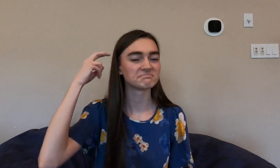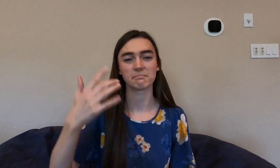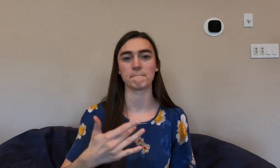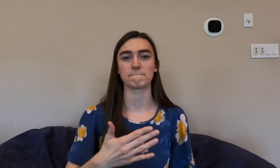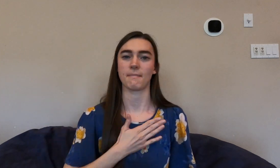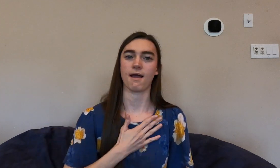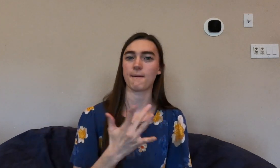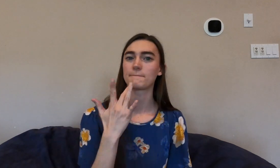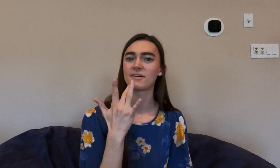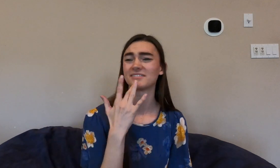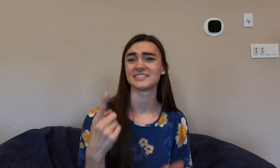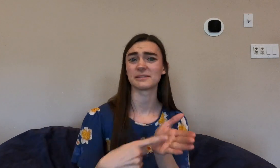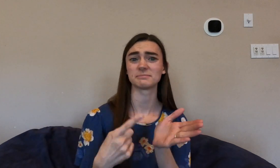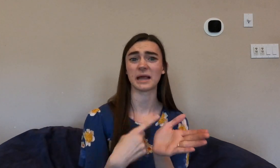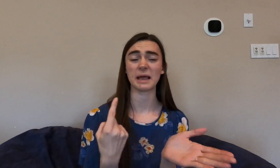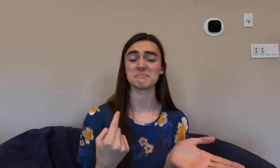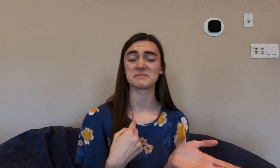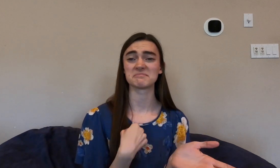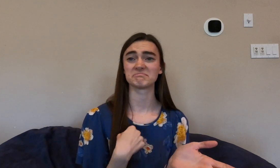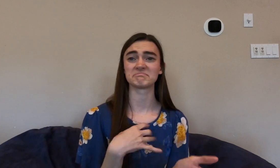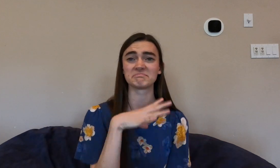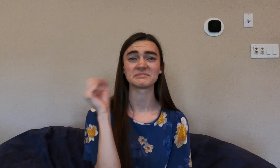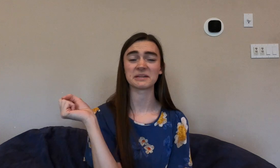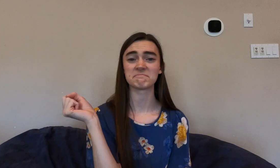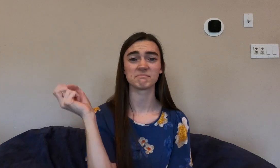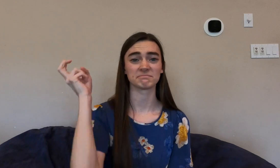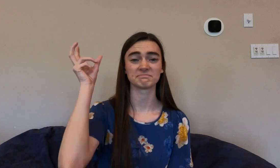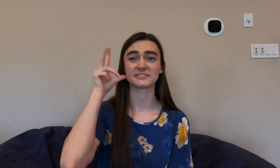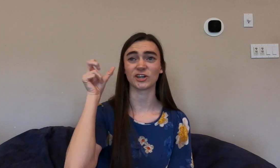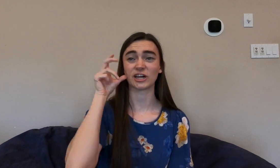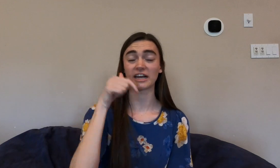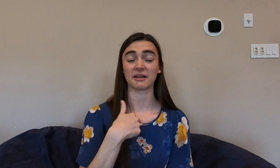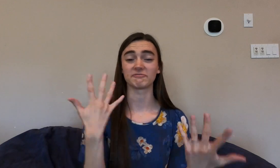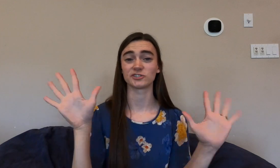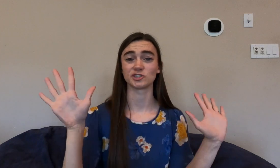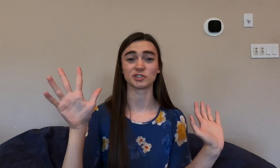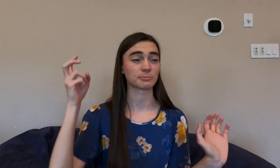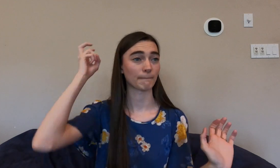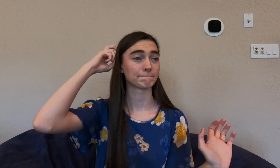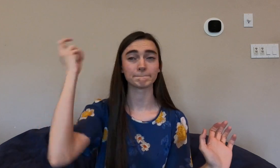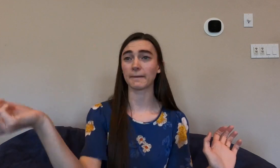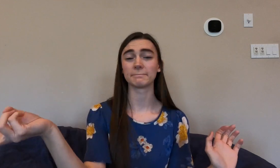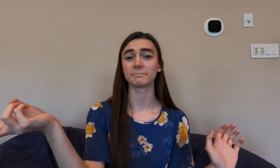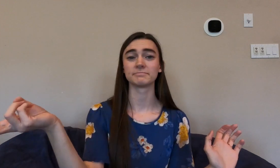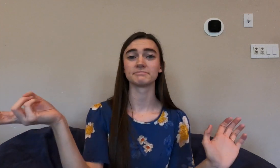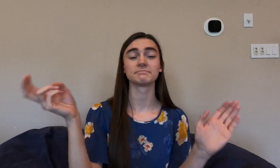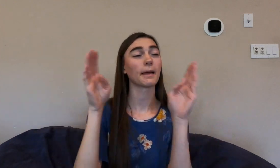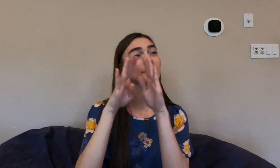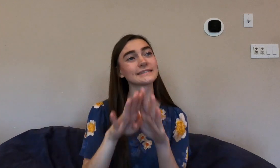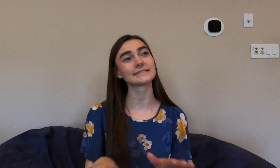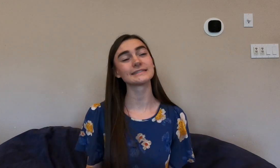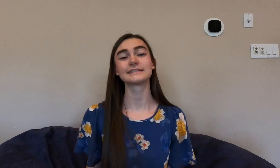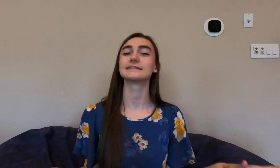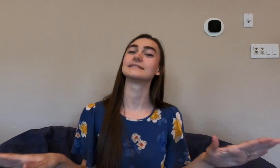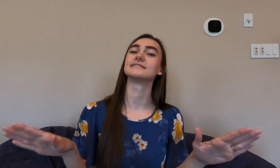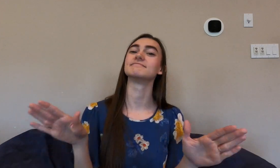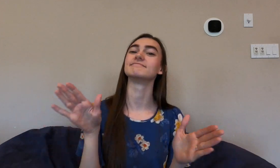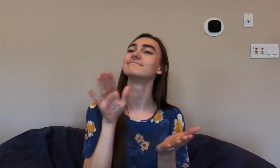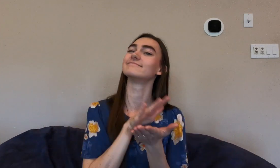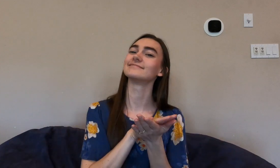off and put it on whenever I want. Sometimes I'm sick of hearing and I'm just done and I can take it off and have it